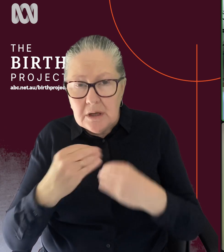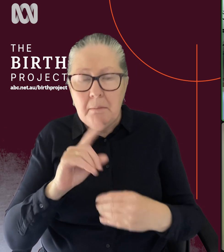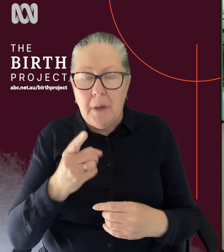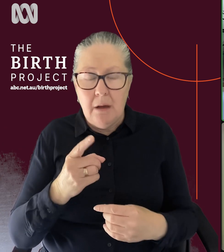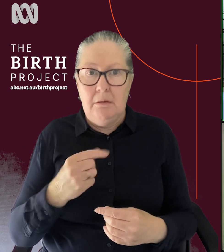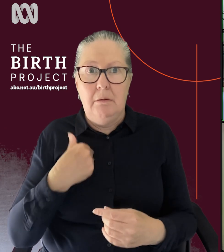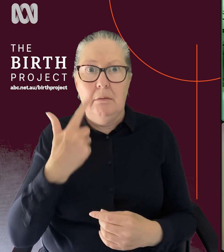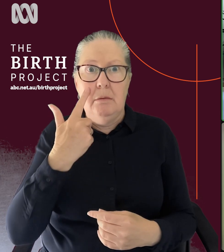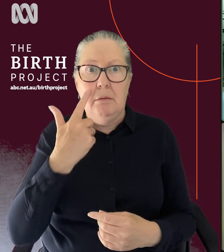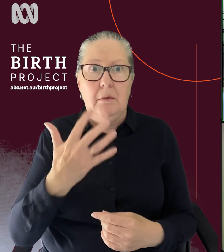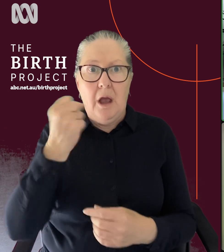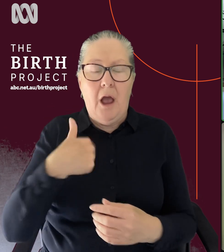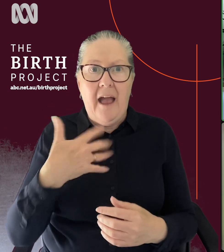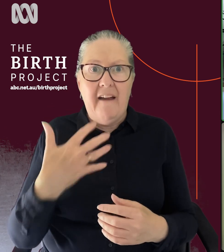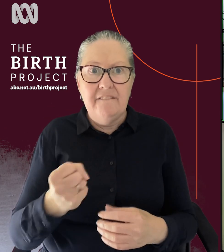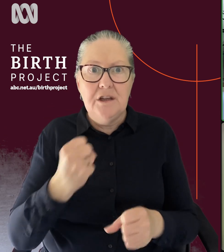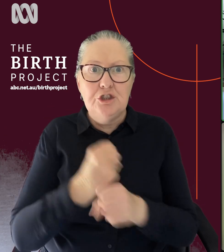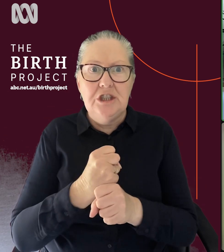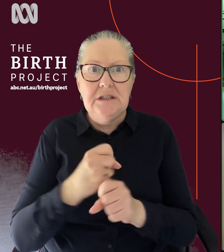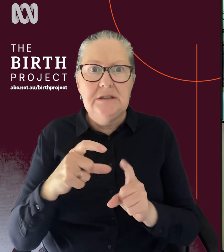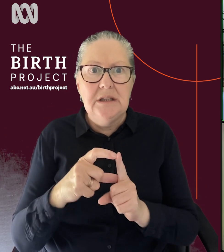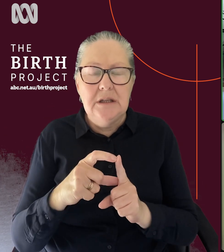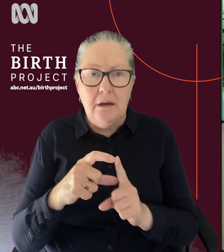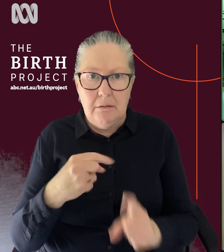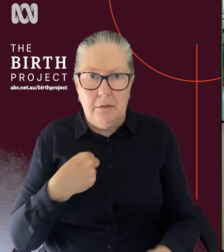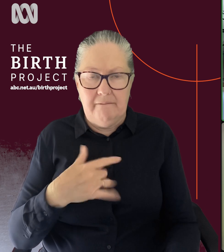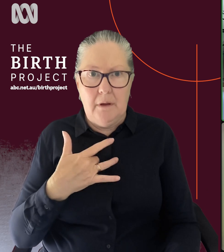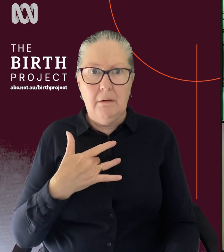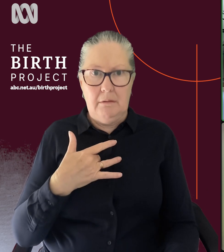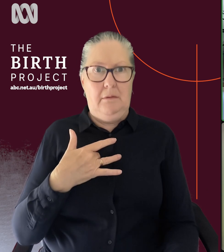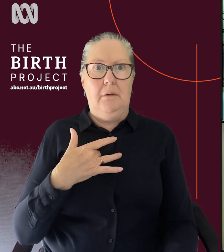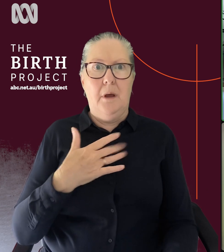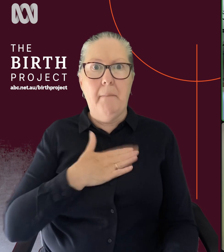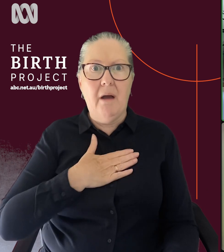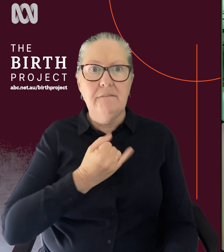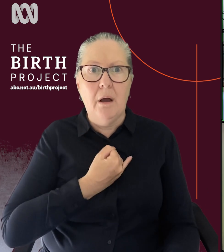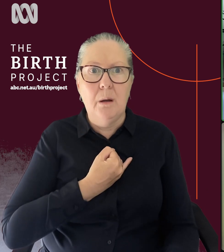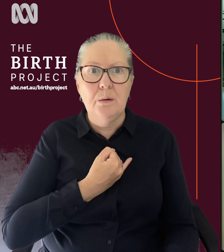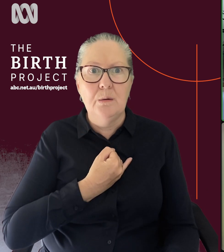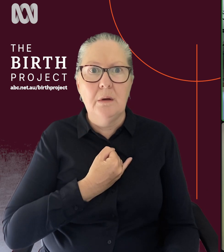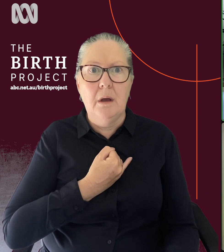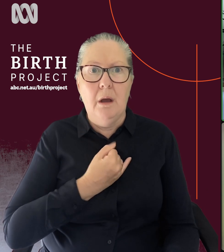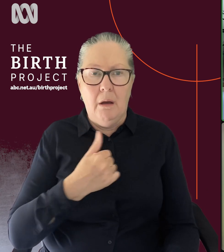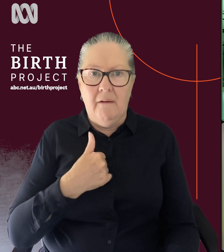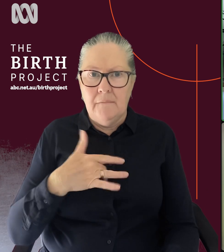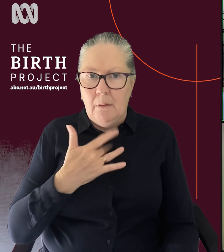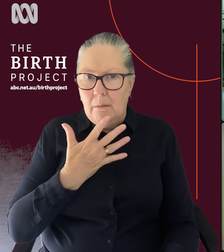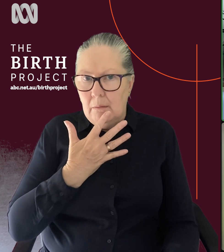found out that I had GD, I did automatically feel this sense of it's my fault and this sense of shame